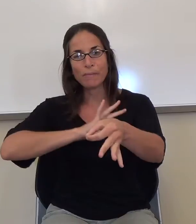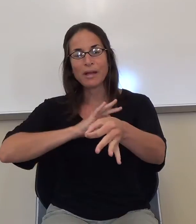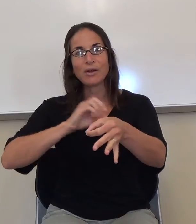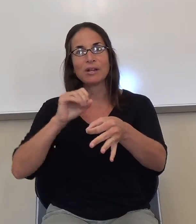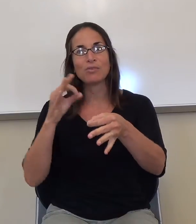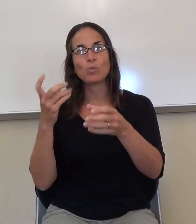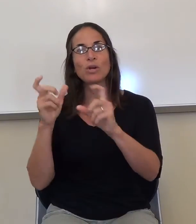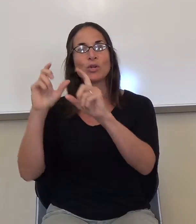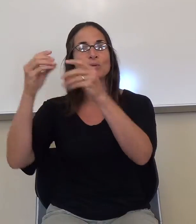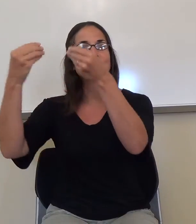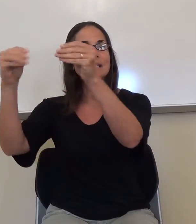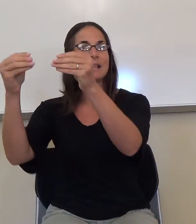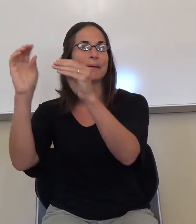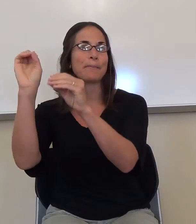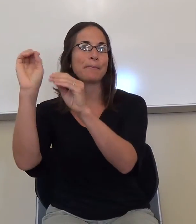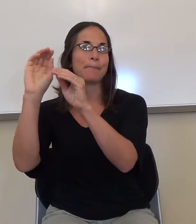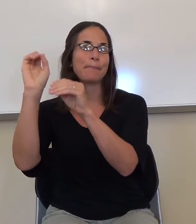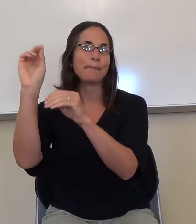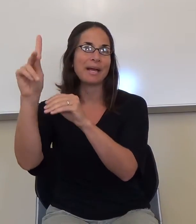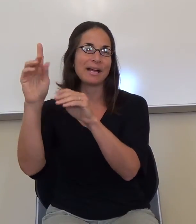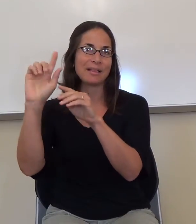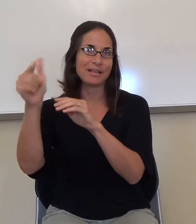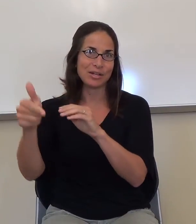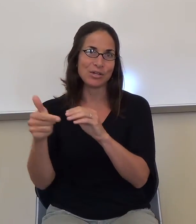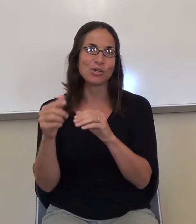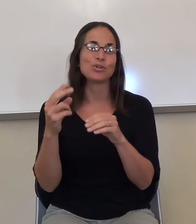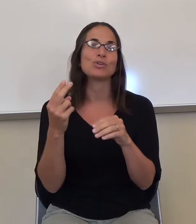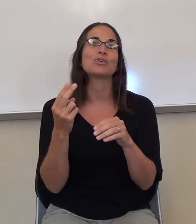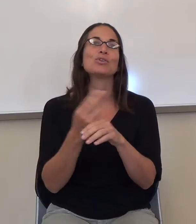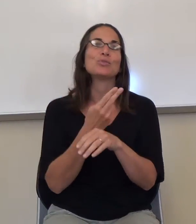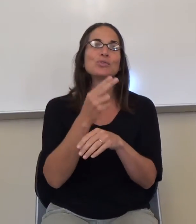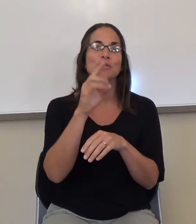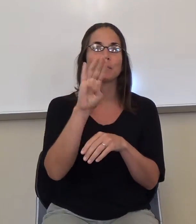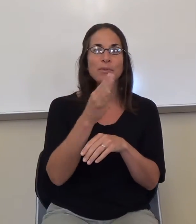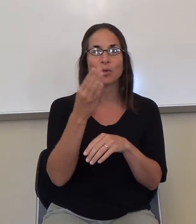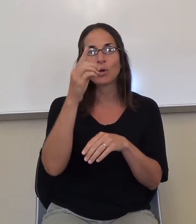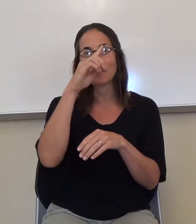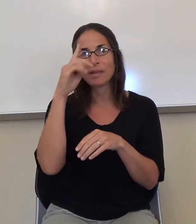Do homework in blue or black pen, writing on one side of the sheet only, and staple all pages together.